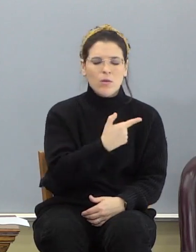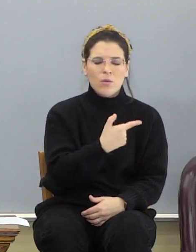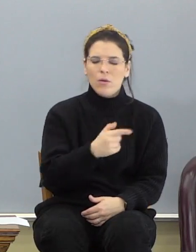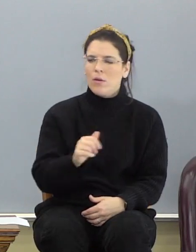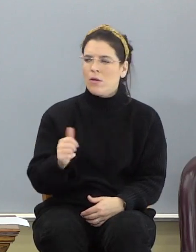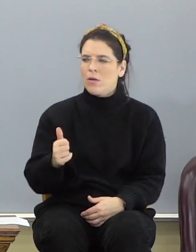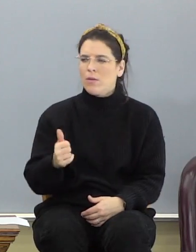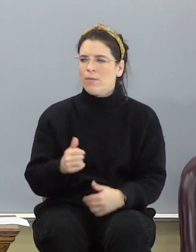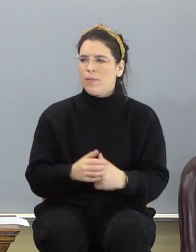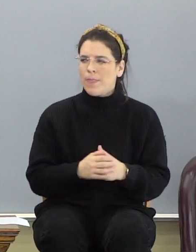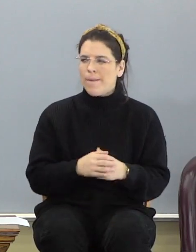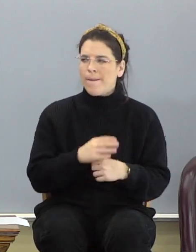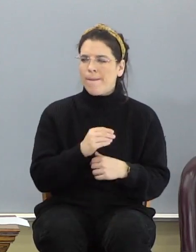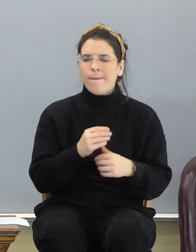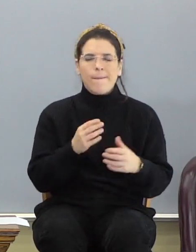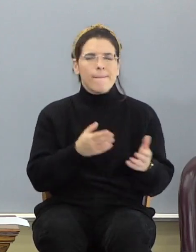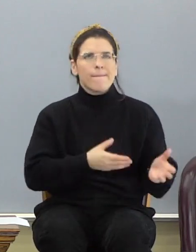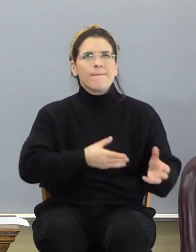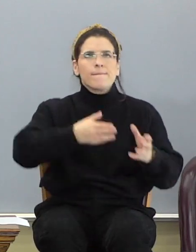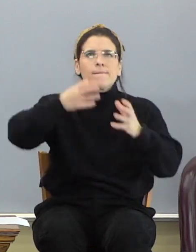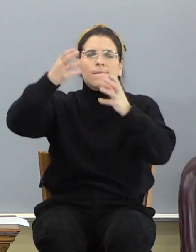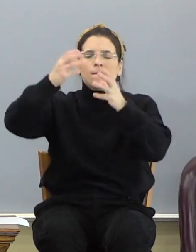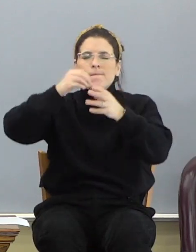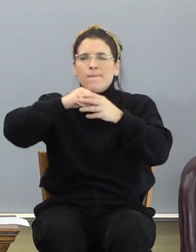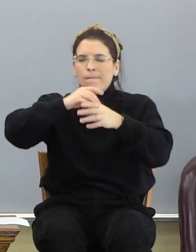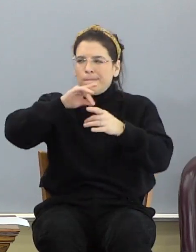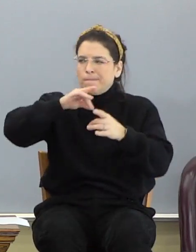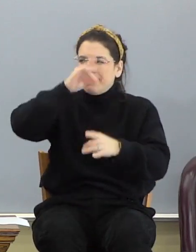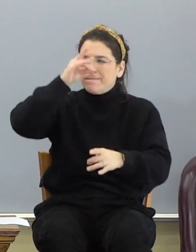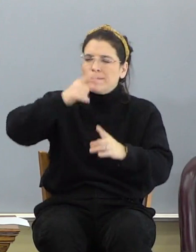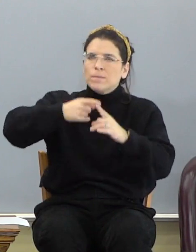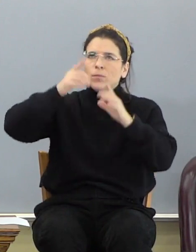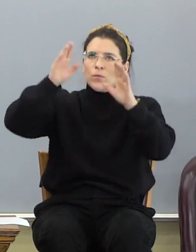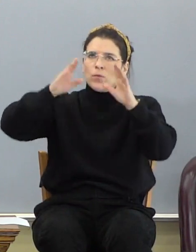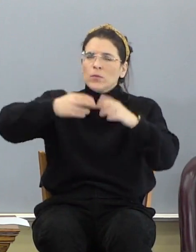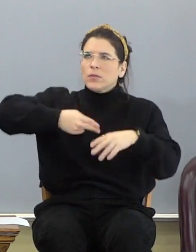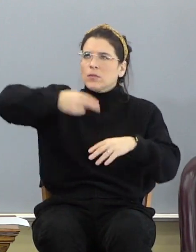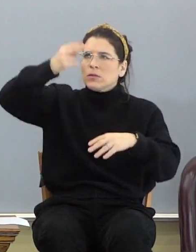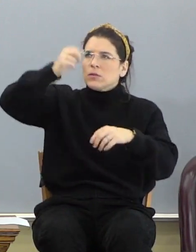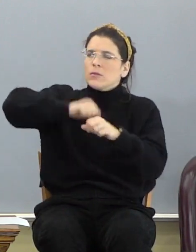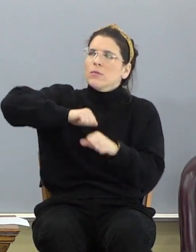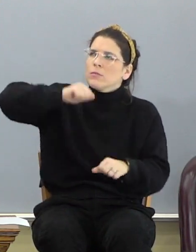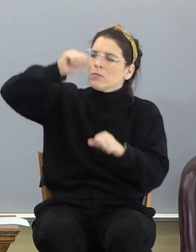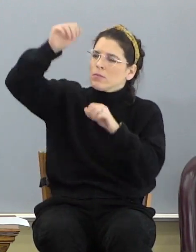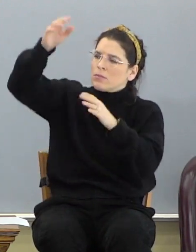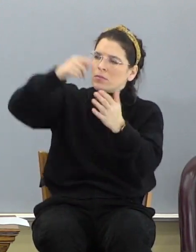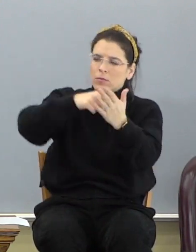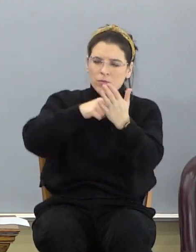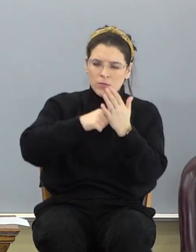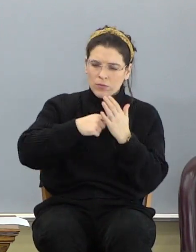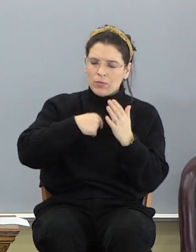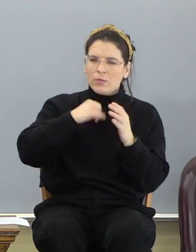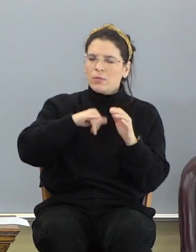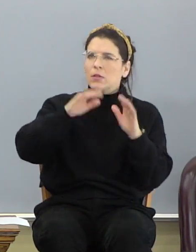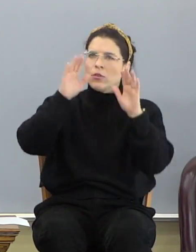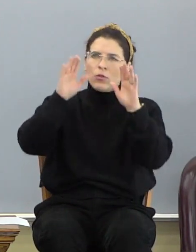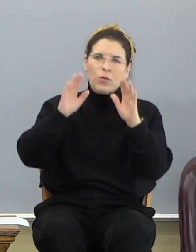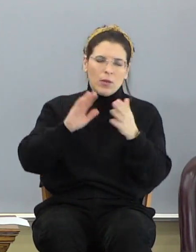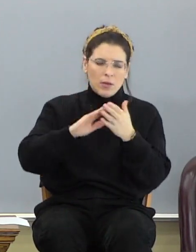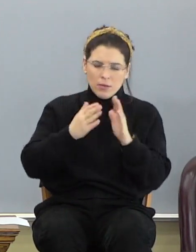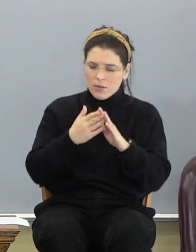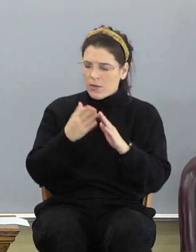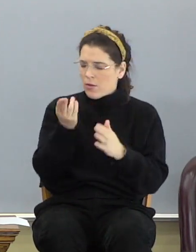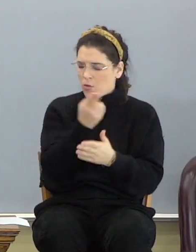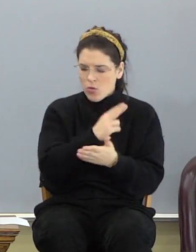Revelation 21, verse 10. And he carried me away in the spirit to a great and high mountain, and showed me that great city, the